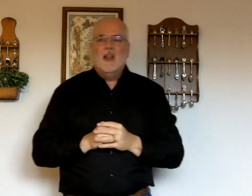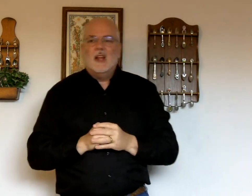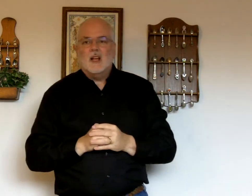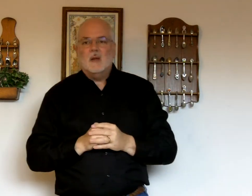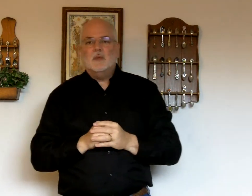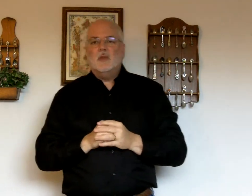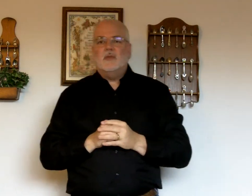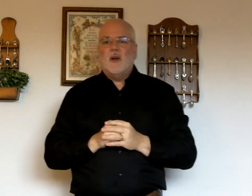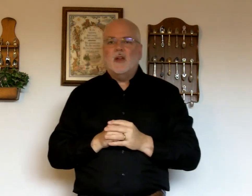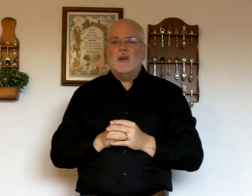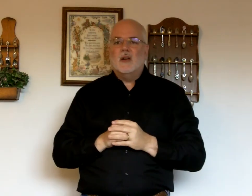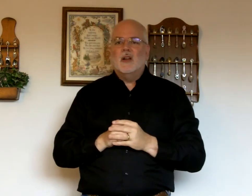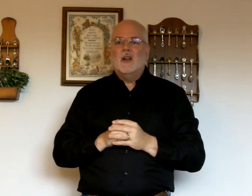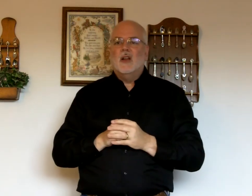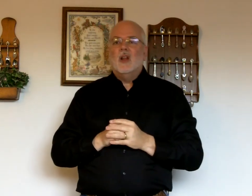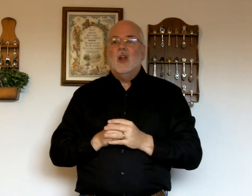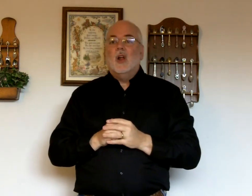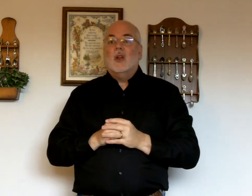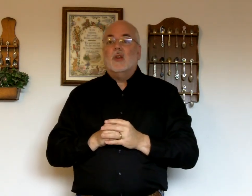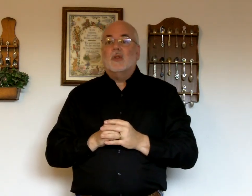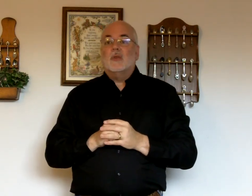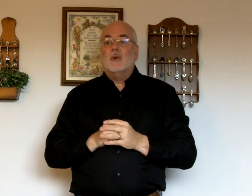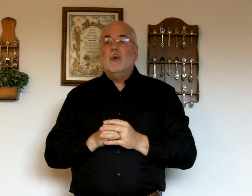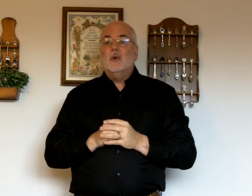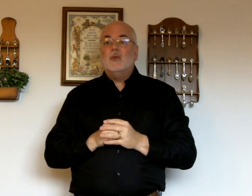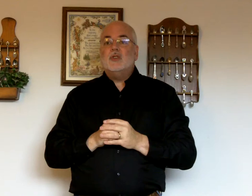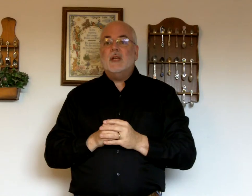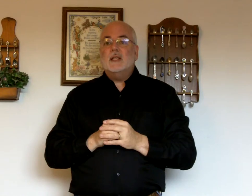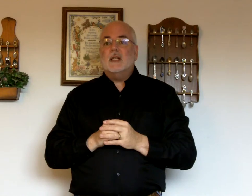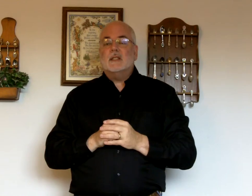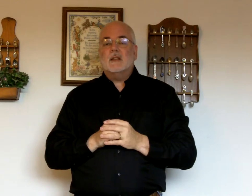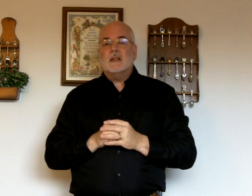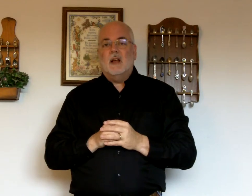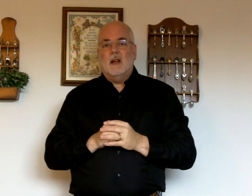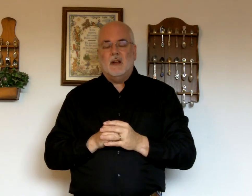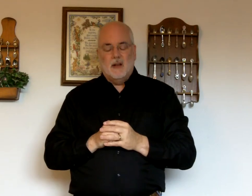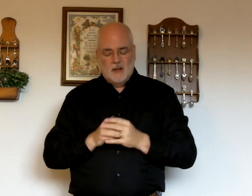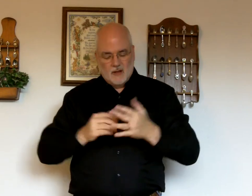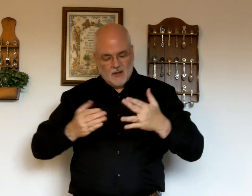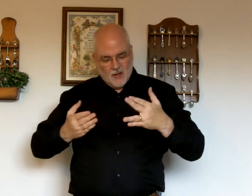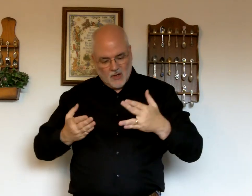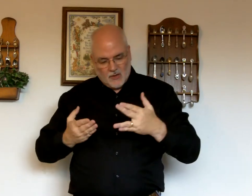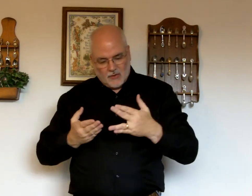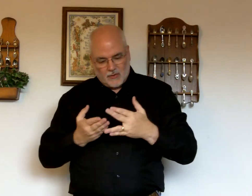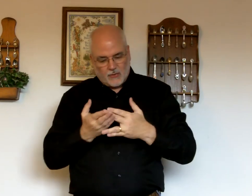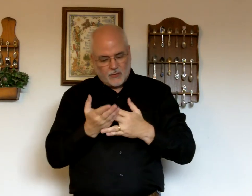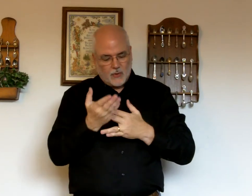Come to the Father. Through Jesus the Son. Through.